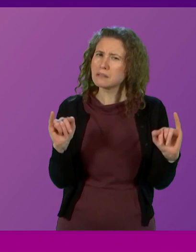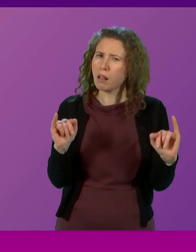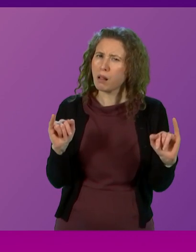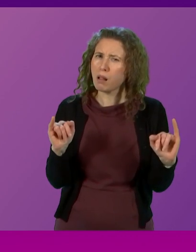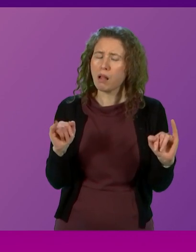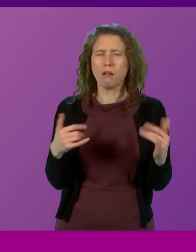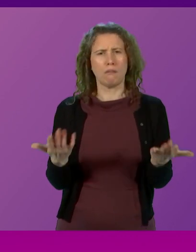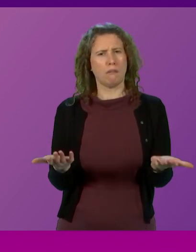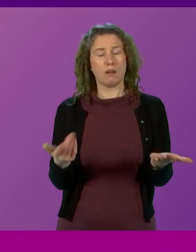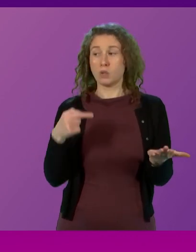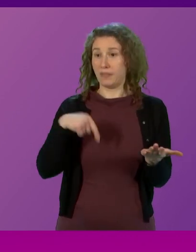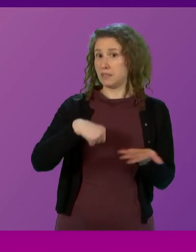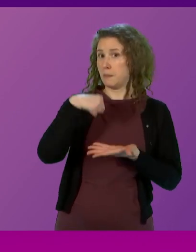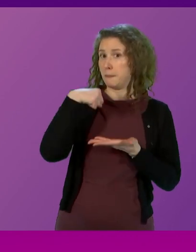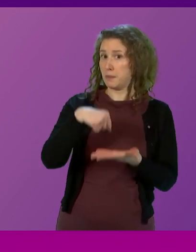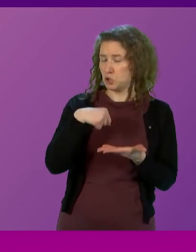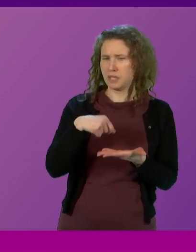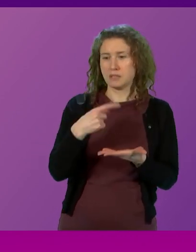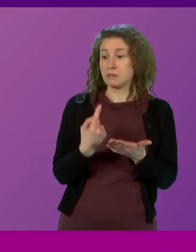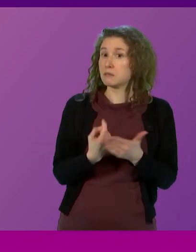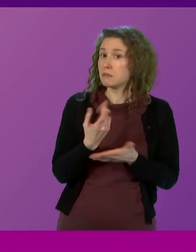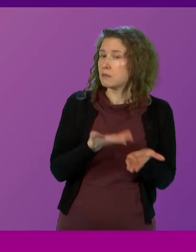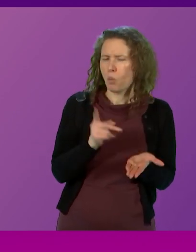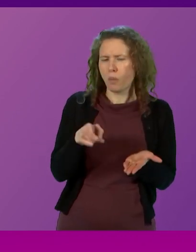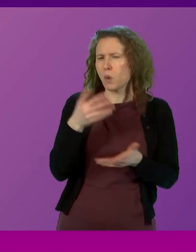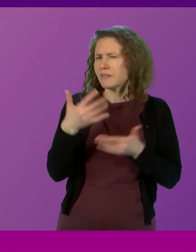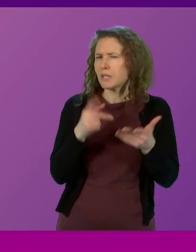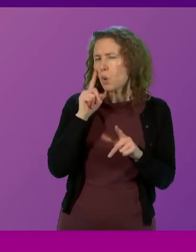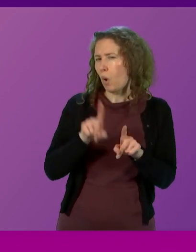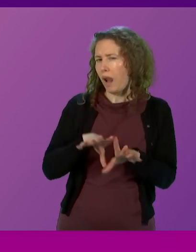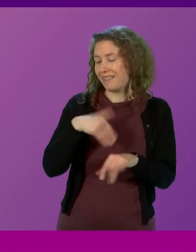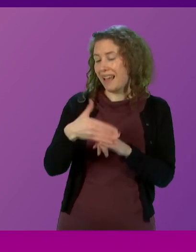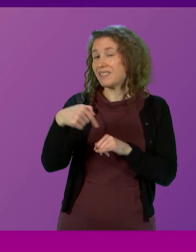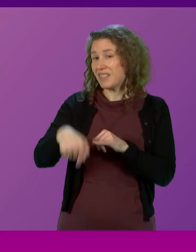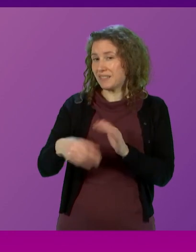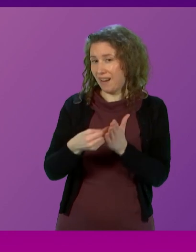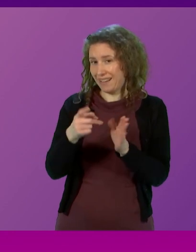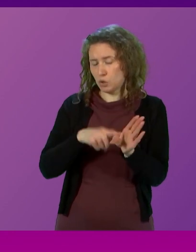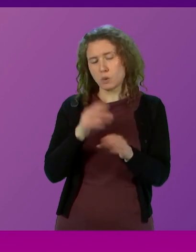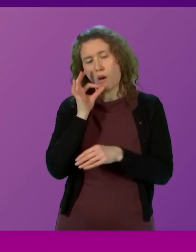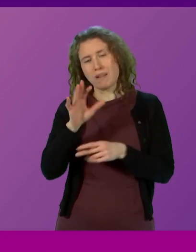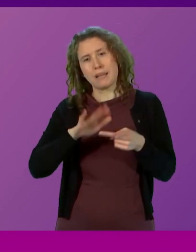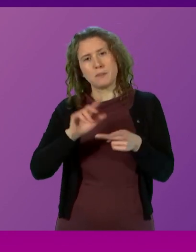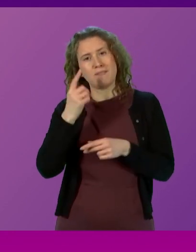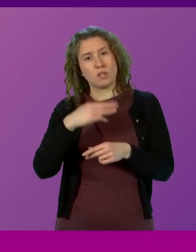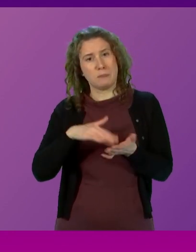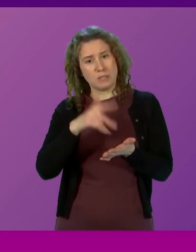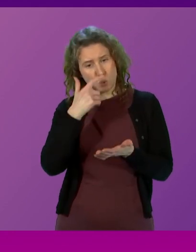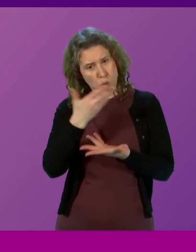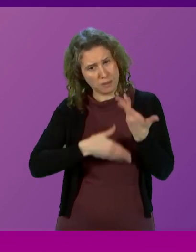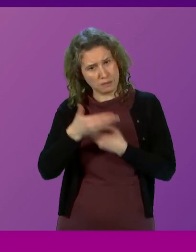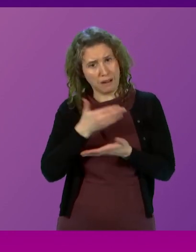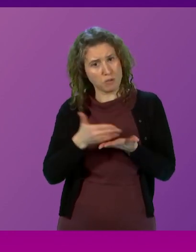So as a result of this budget what will those figures look like at the end of this financial year? And I asked the Deputy First Minister if you could clarify that.